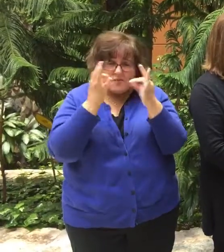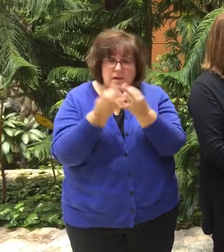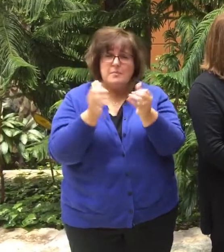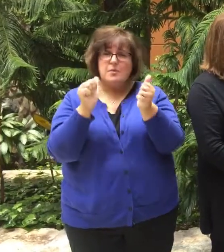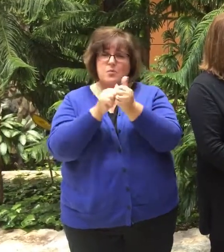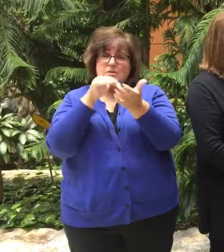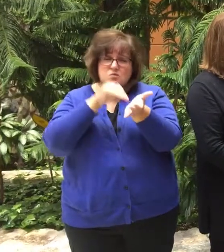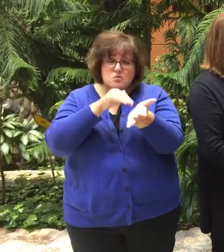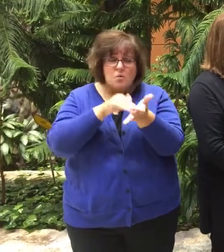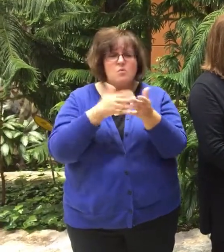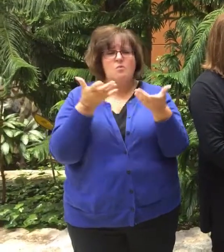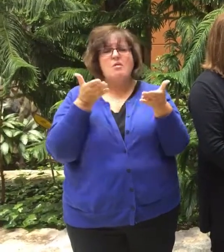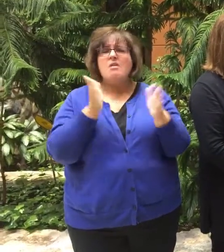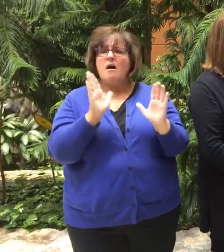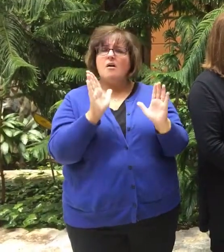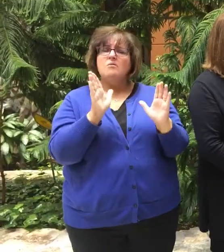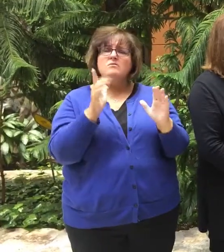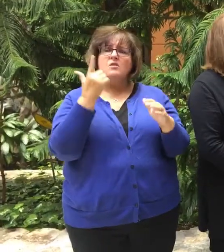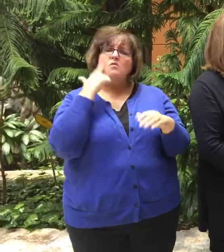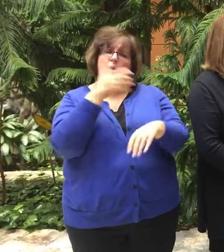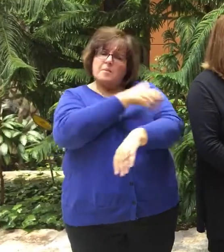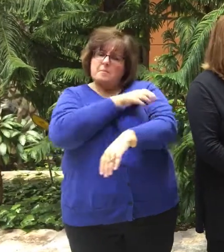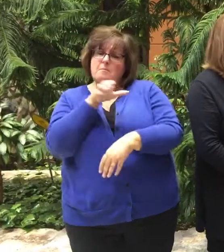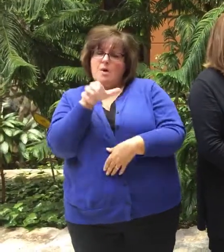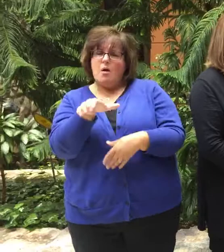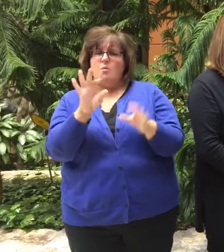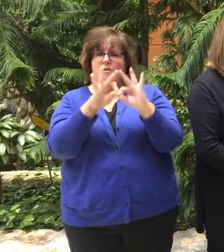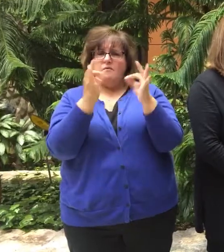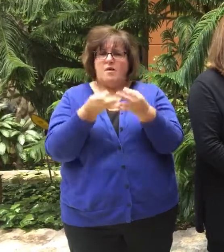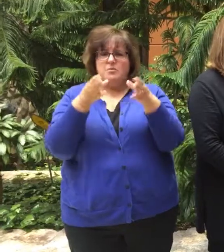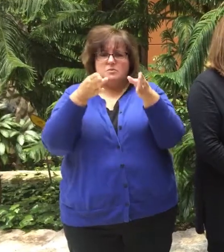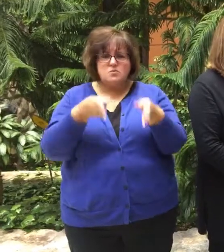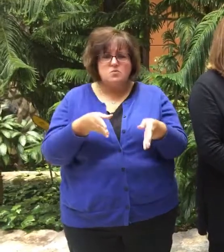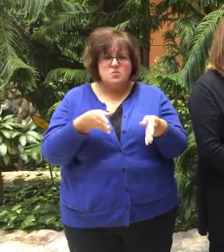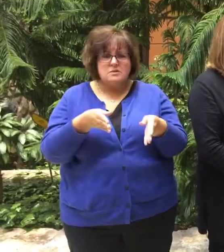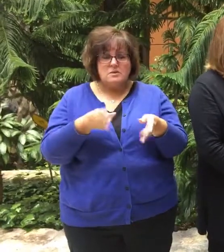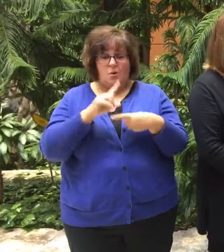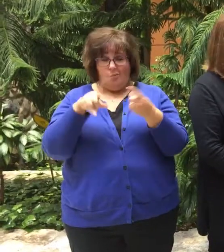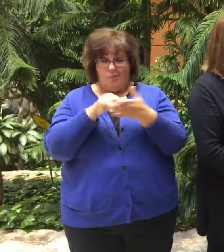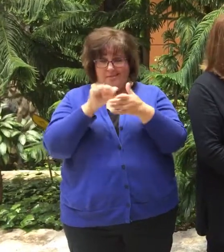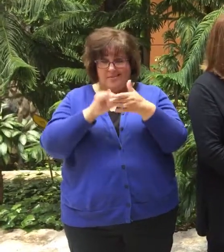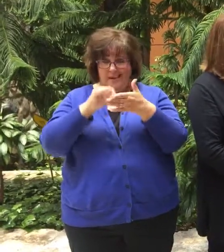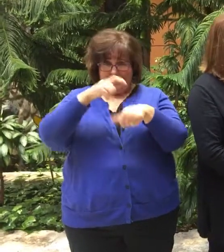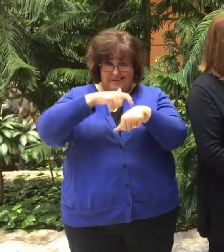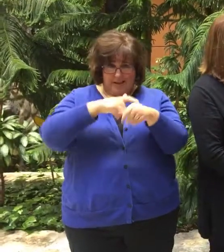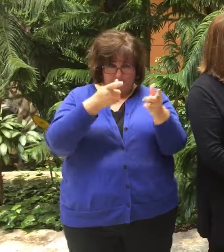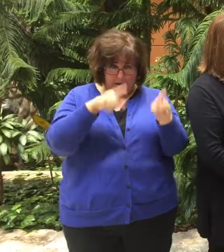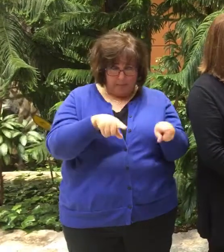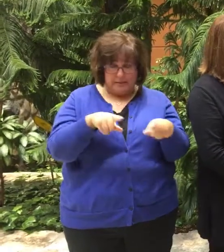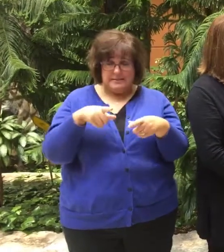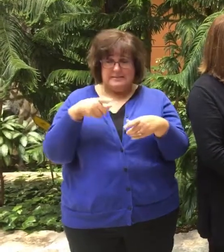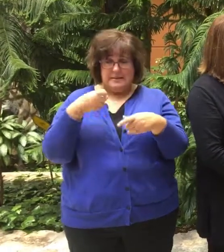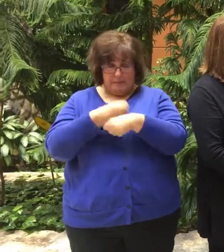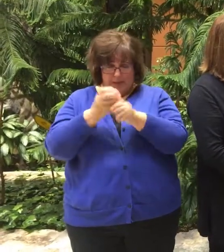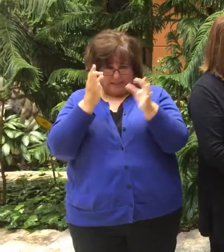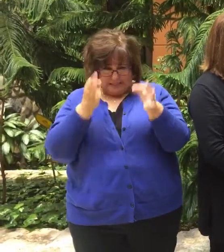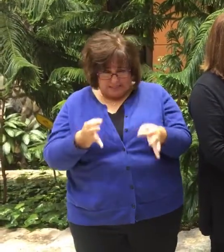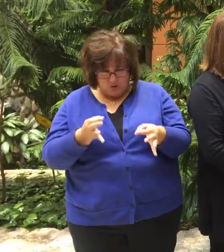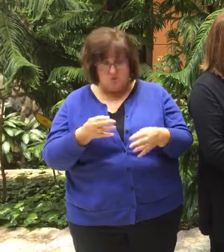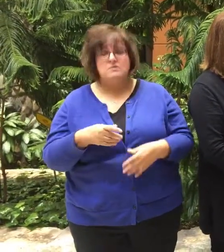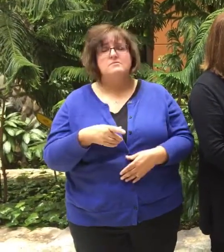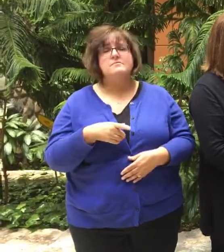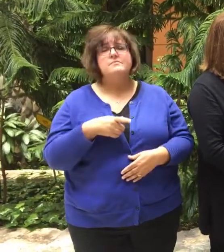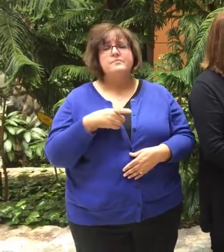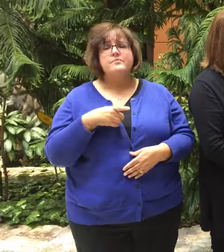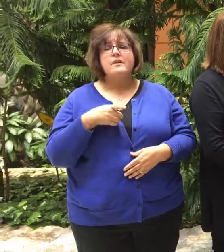allows for, for an empowered family member who, when the time comes, then they have to make those decisions. They